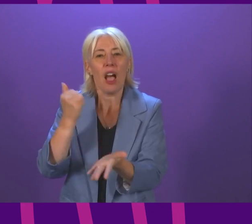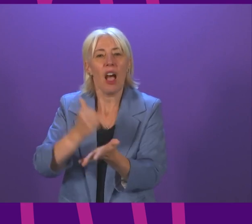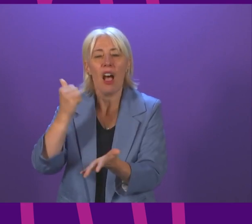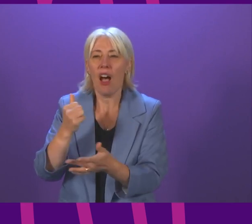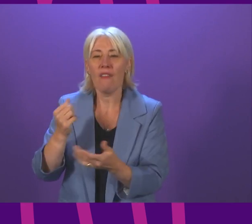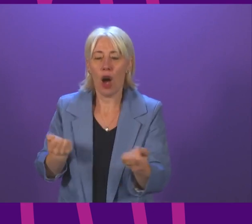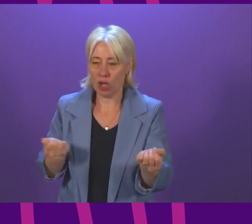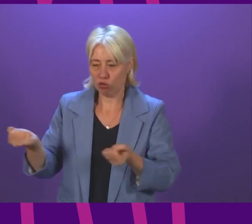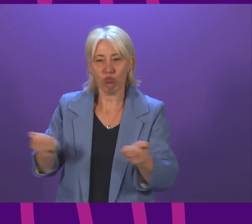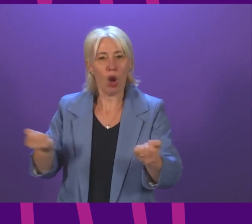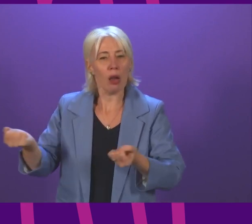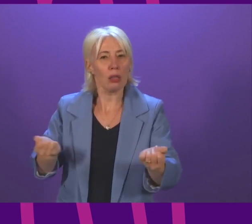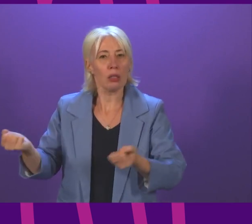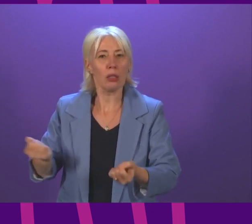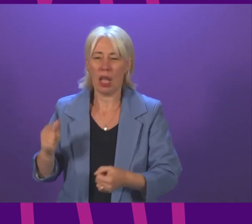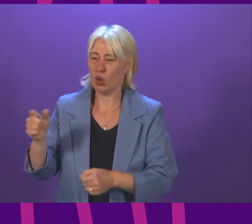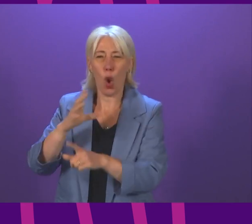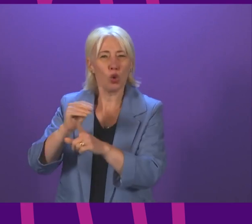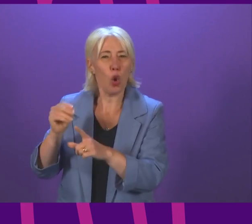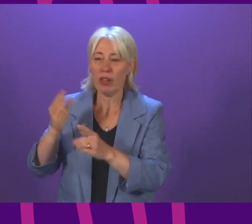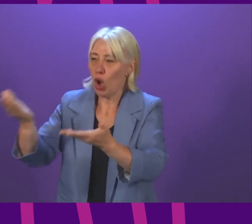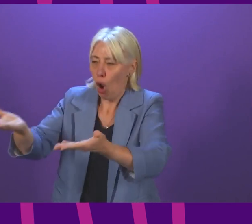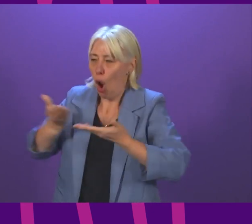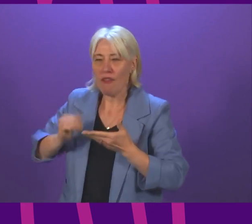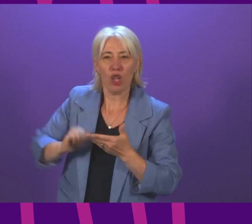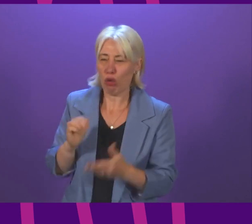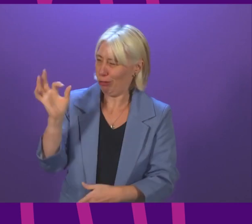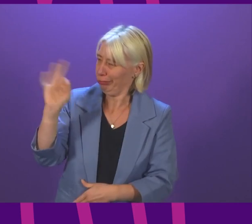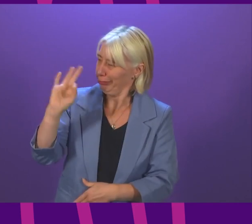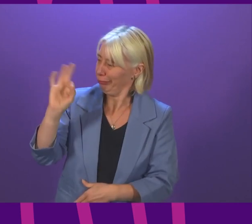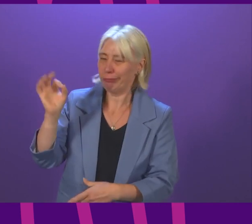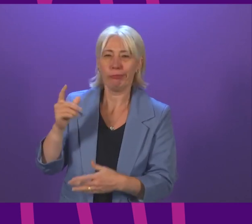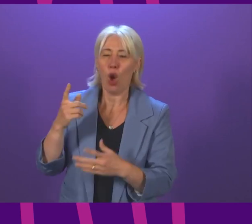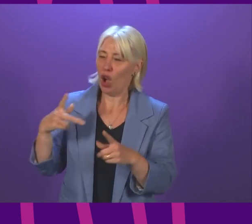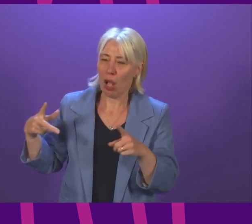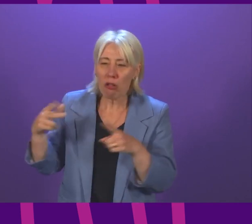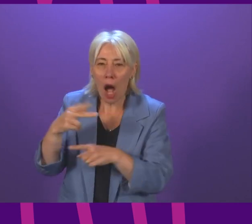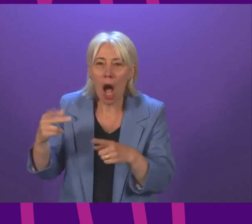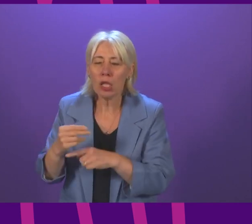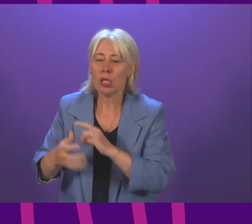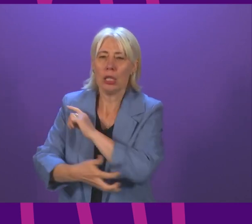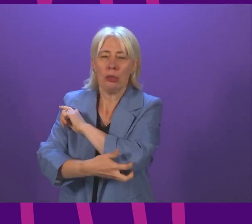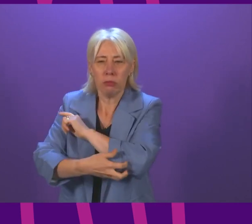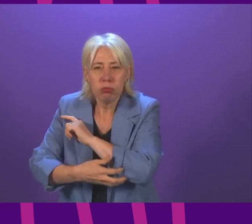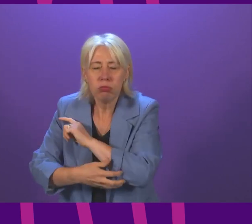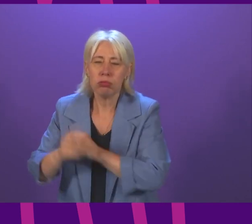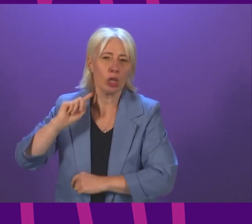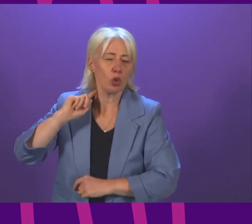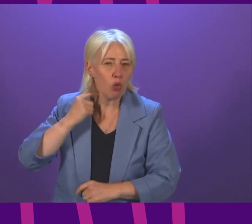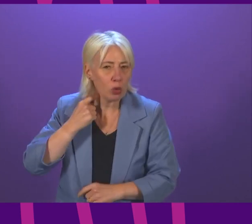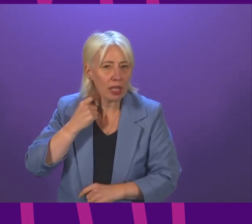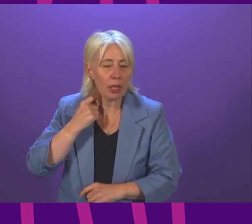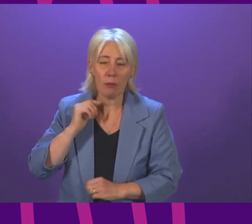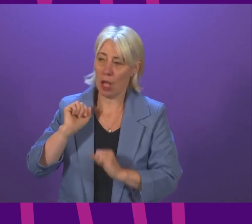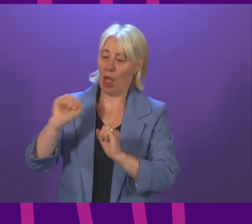it's clear that the Tories have nothing to offer Scotland but cuts hardship and cruelty and with their